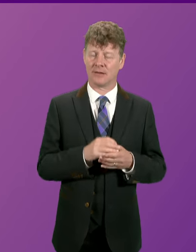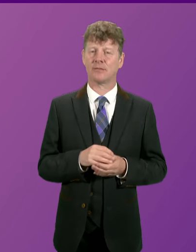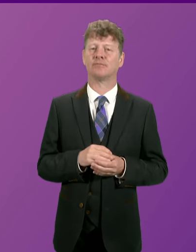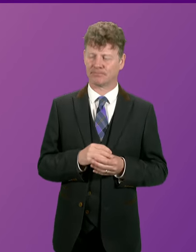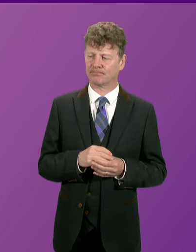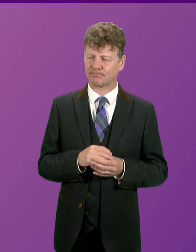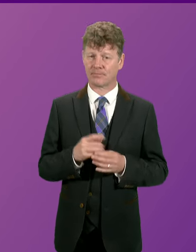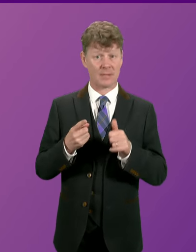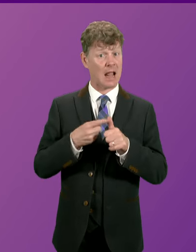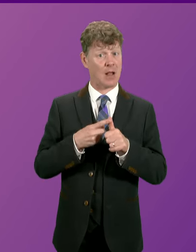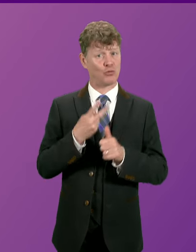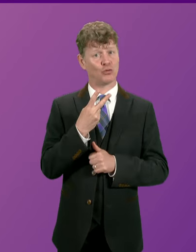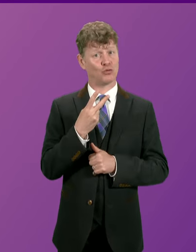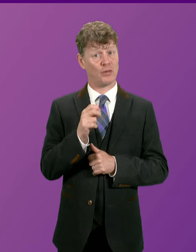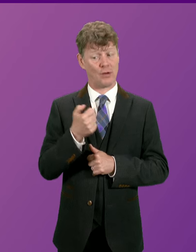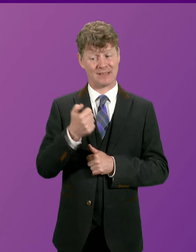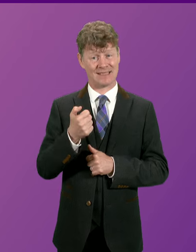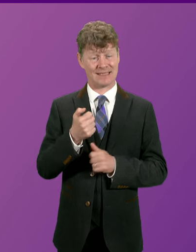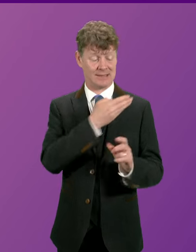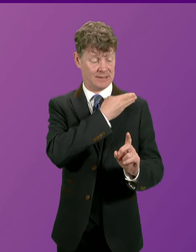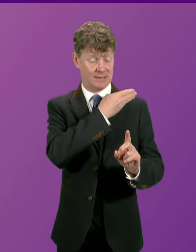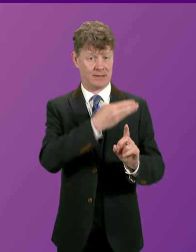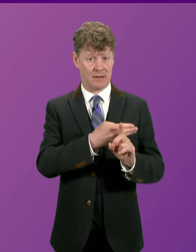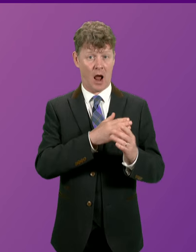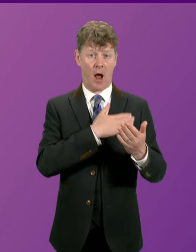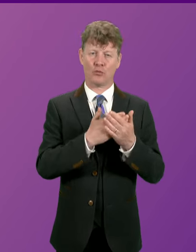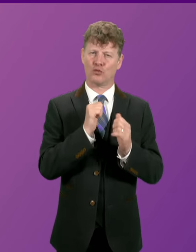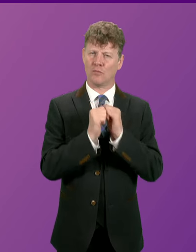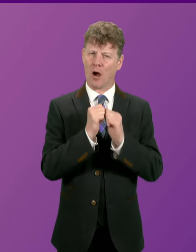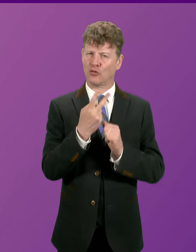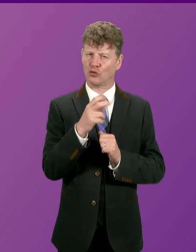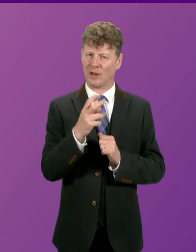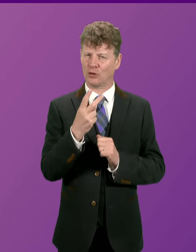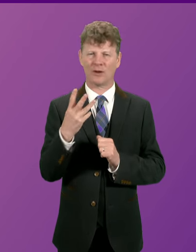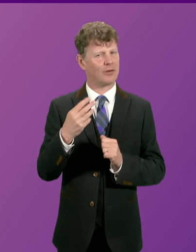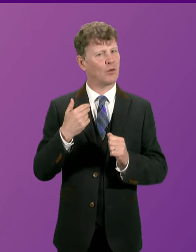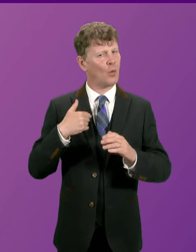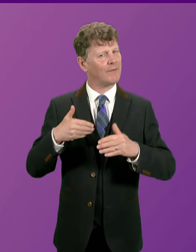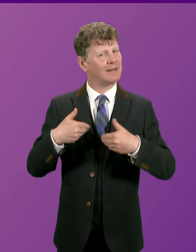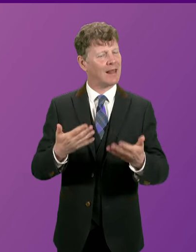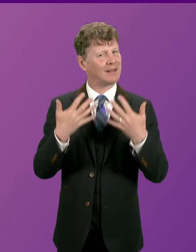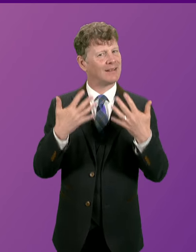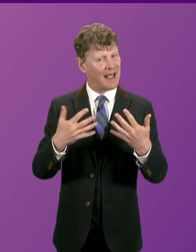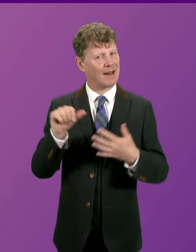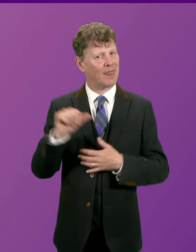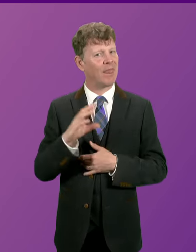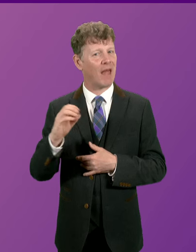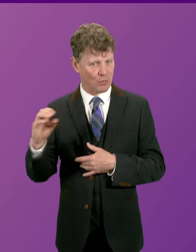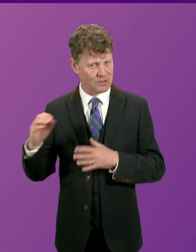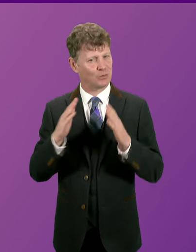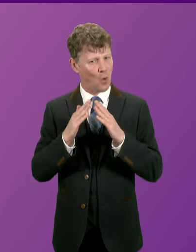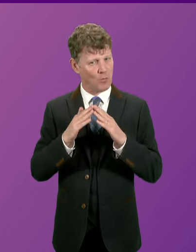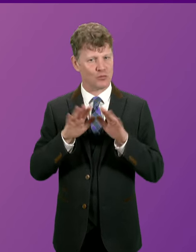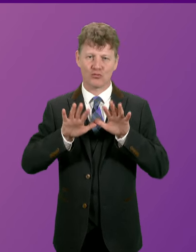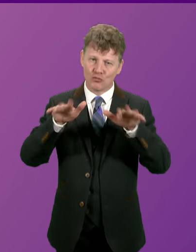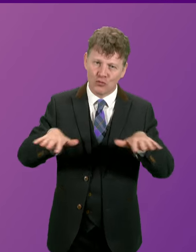April 2016 to March 2023, we have delivered more than 10,000 homes in rural and island areas. We